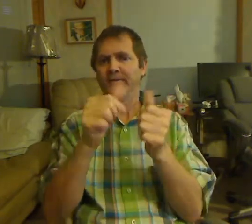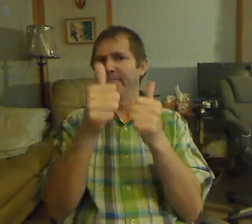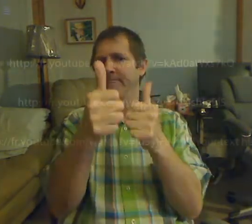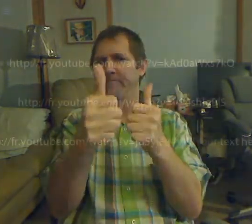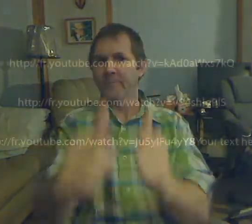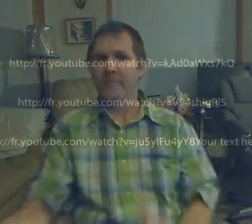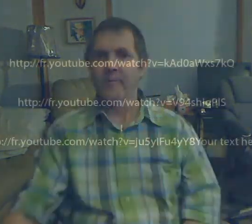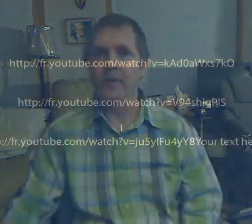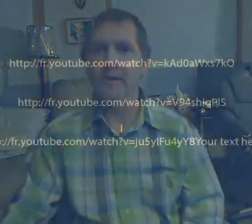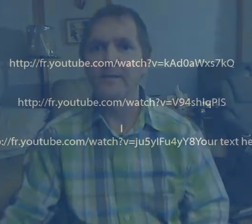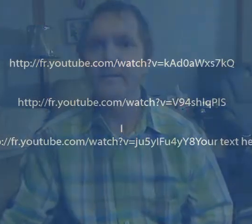Kevin, Kevin,